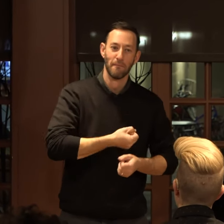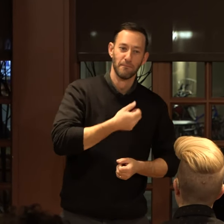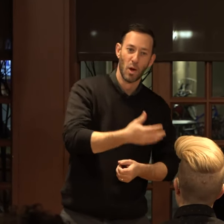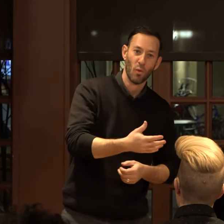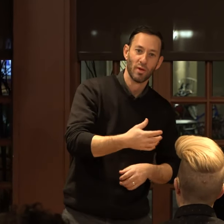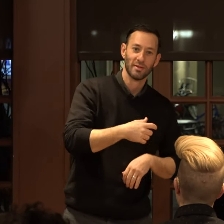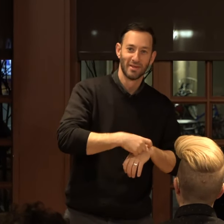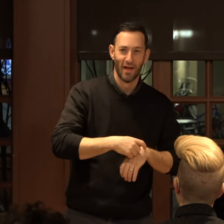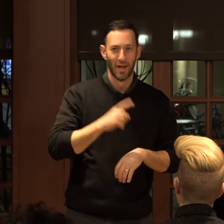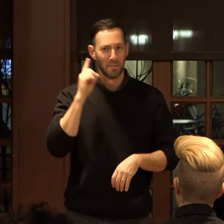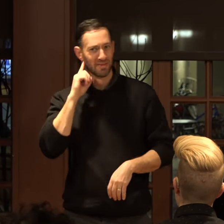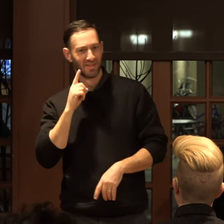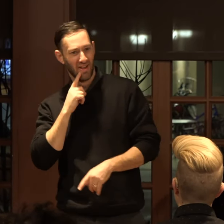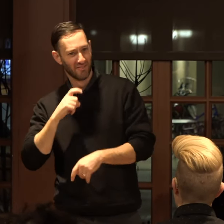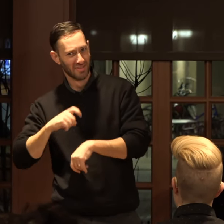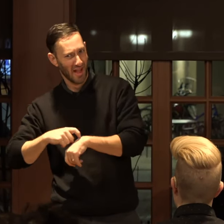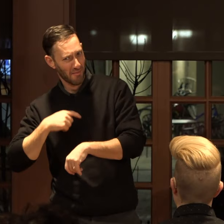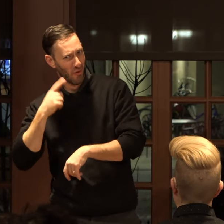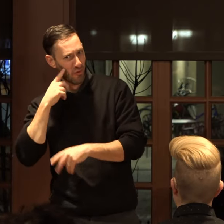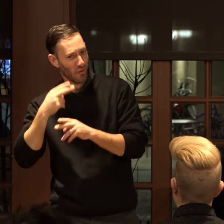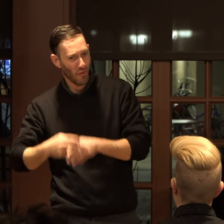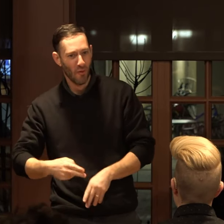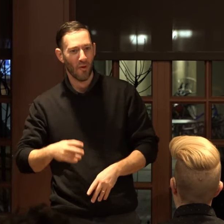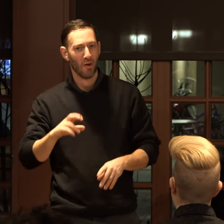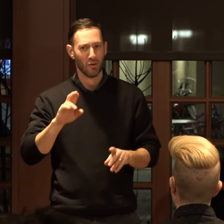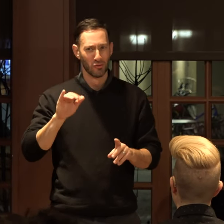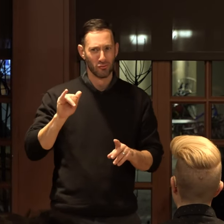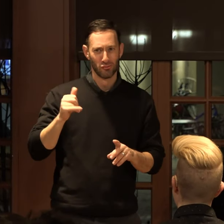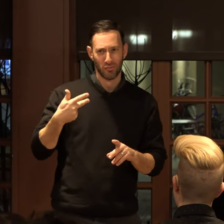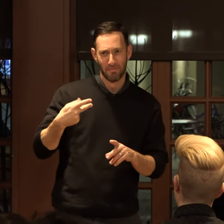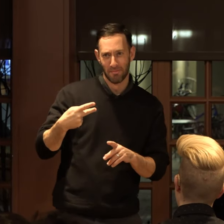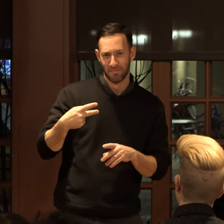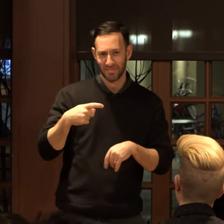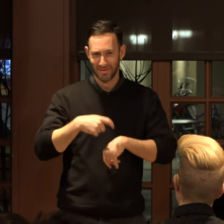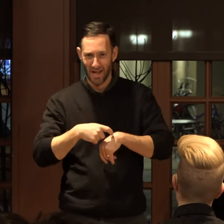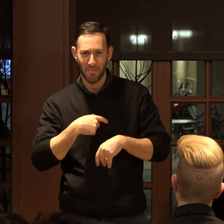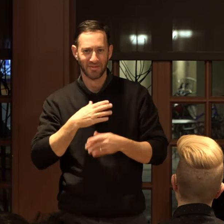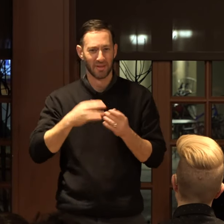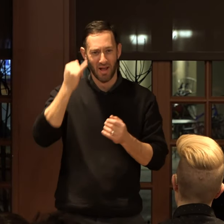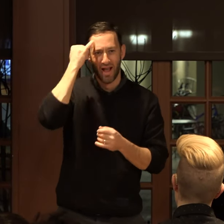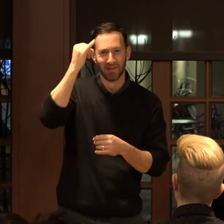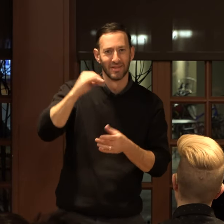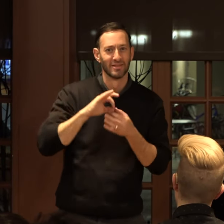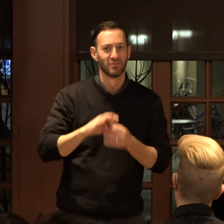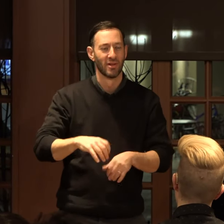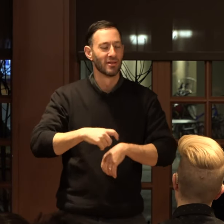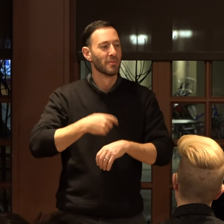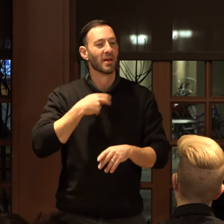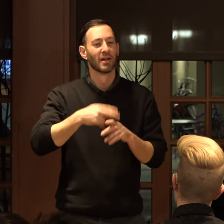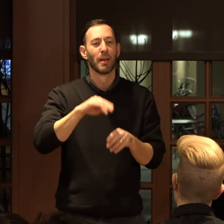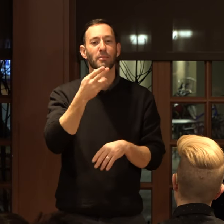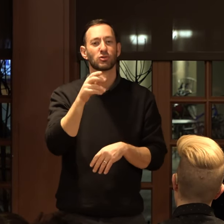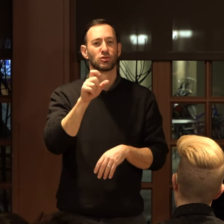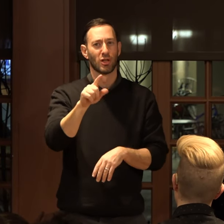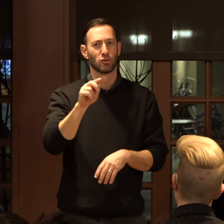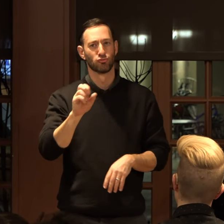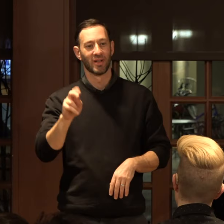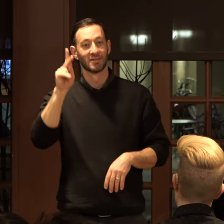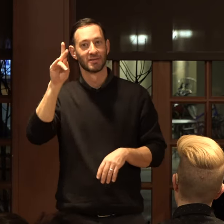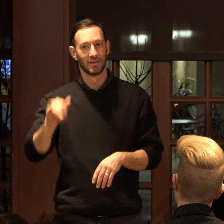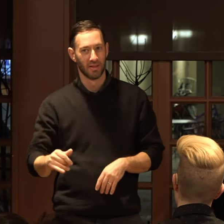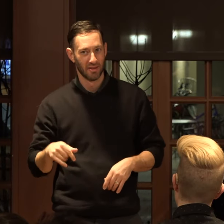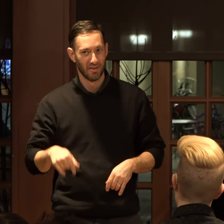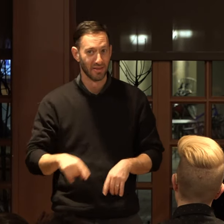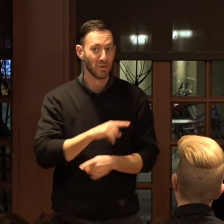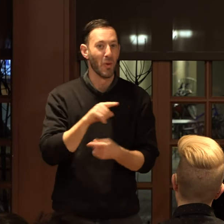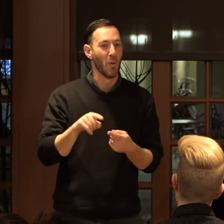deaf time, I've just heard it called, crip time. Yeah, we've got some ideas of time here. My name is Michelle Teransky. This is the Whenever We